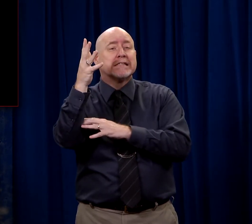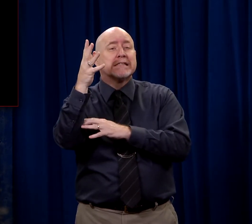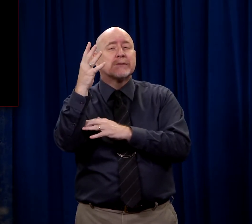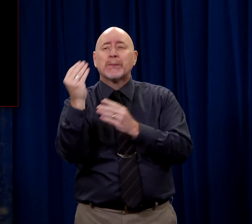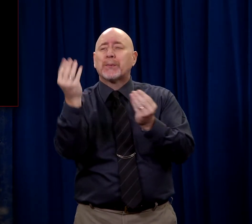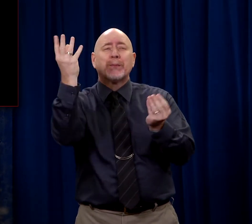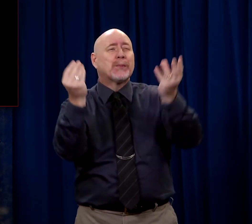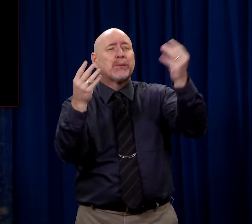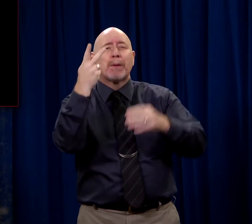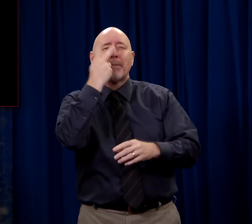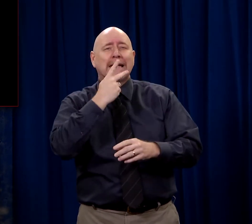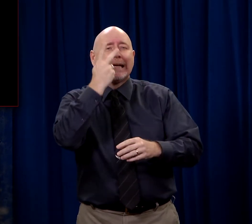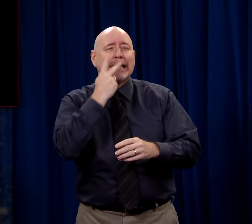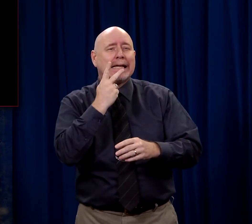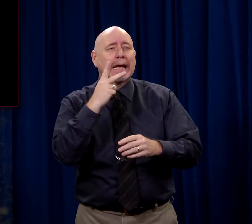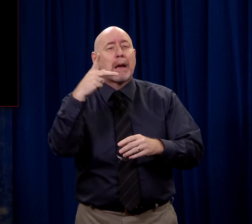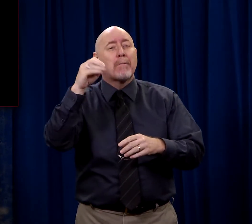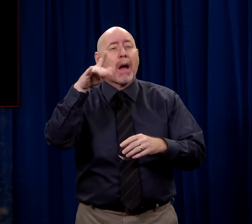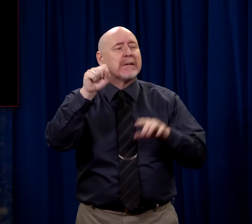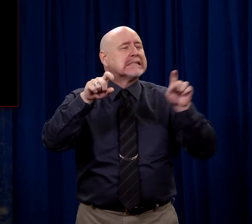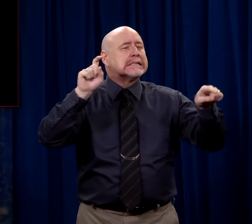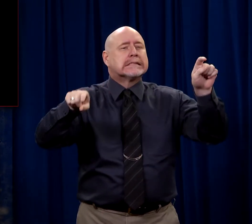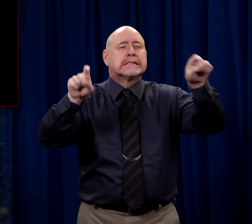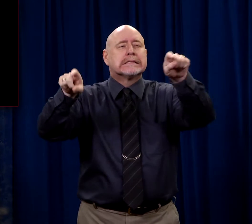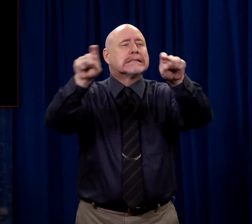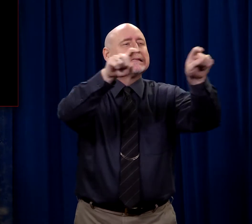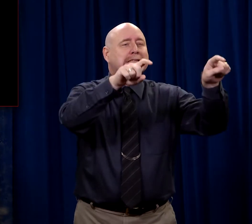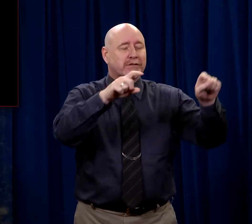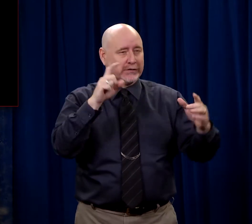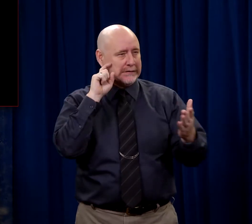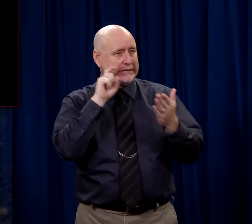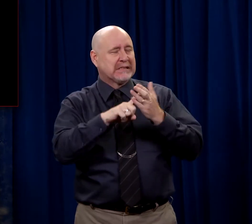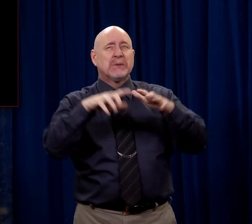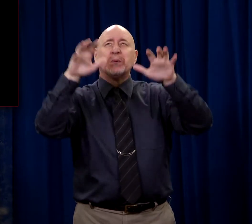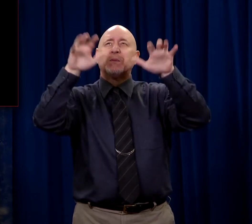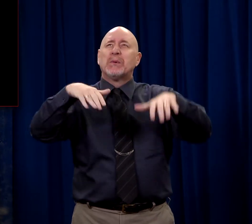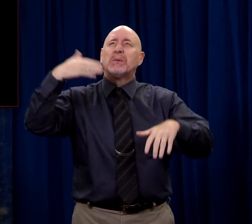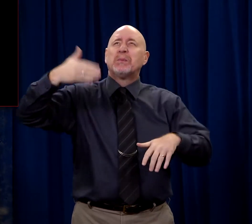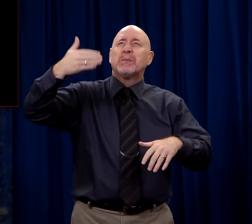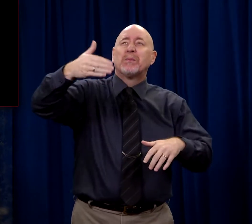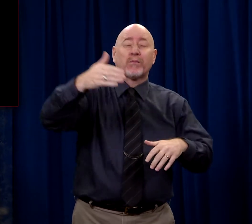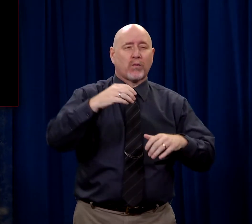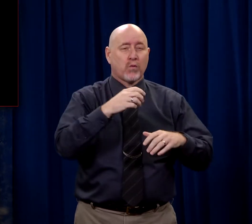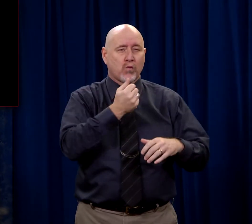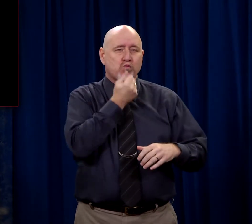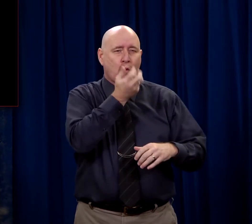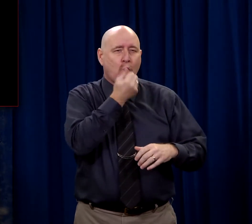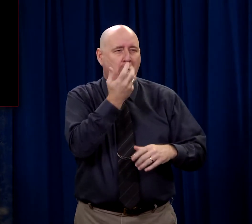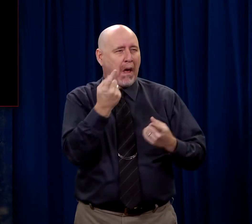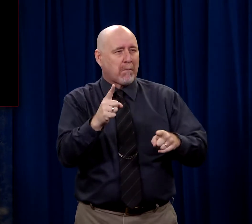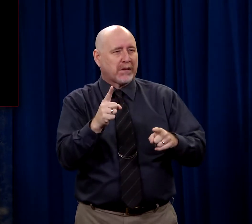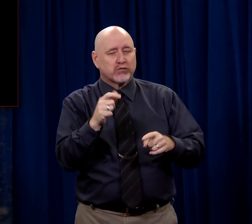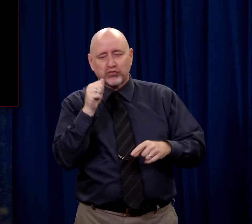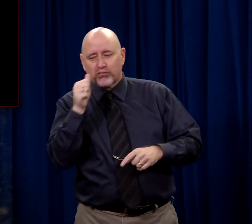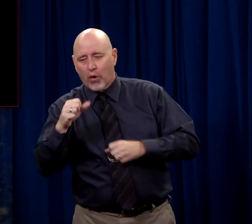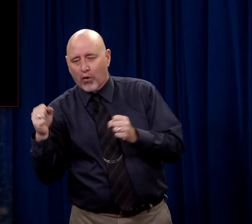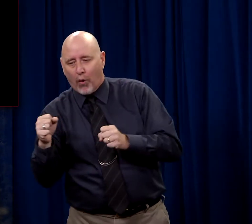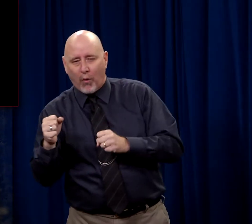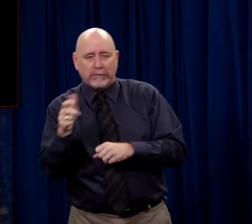on every corner and red poppies dotted empty spaces. You'd see an occasional shower. The weather's warm one day, chilly the next,